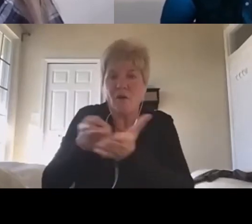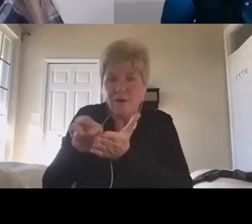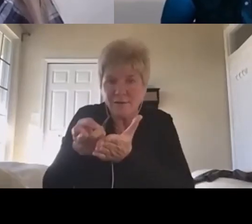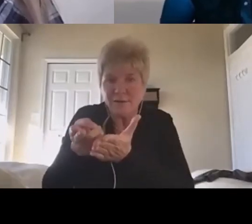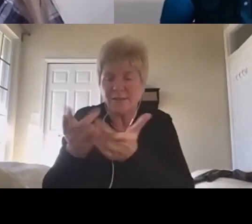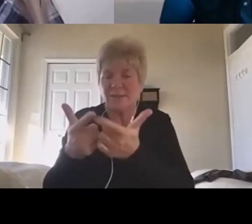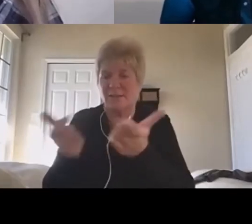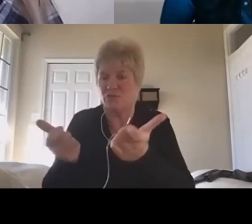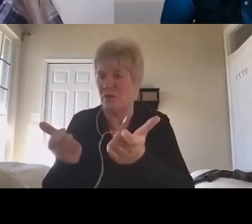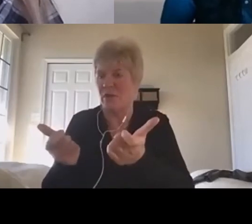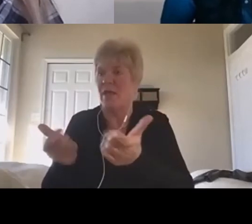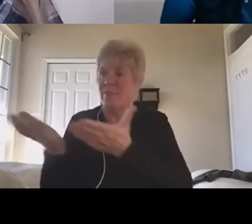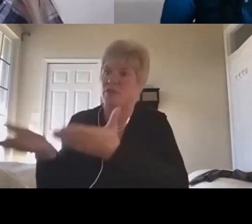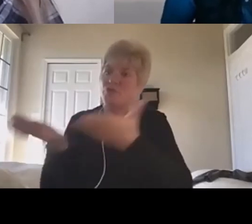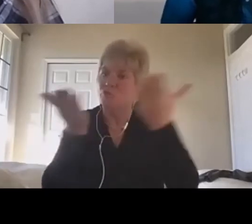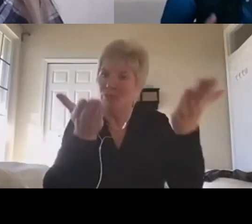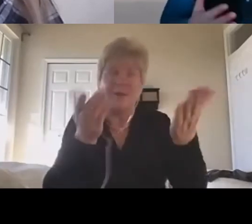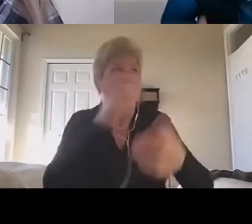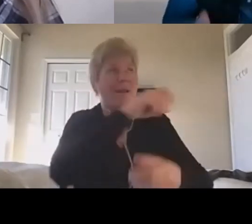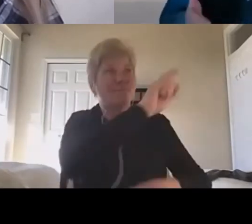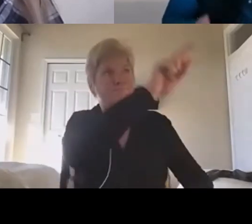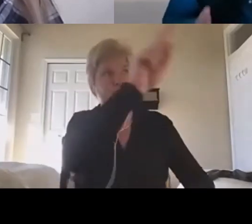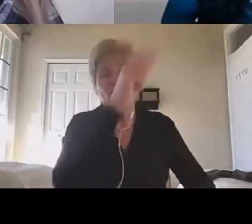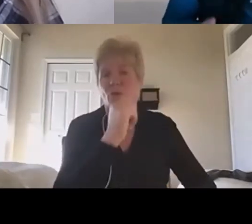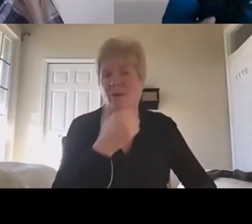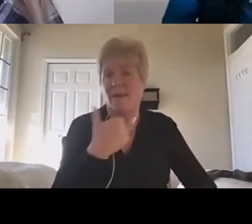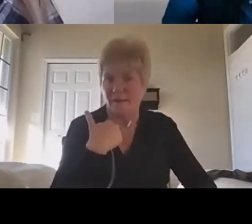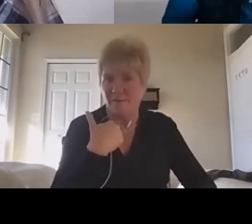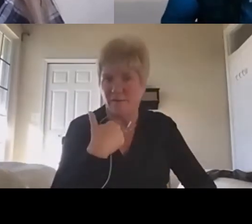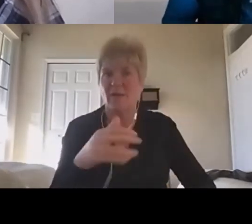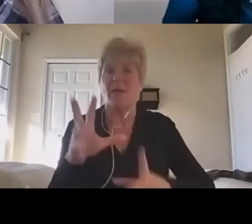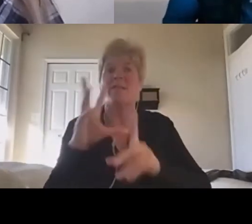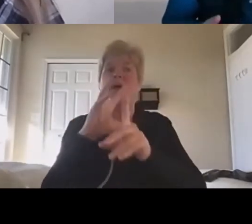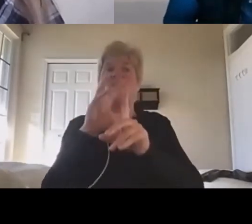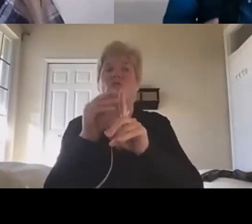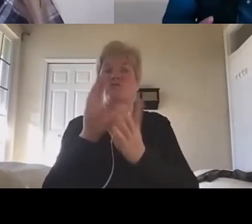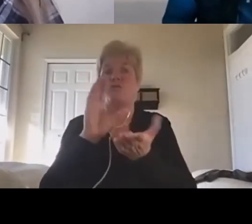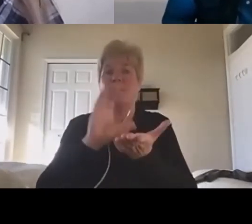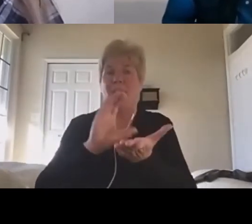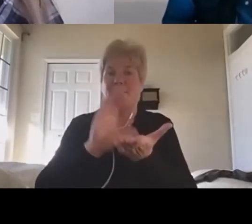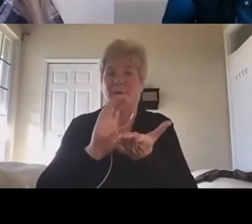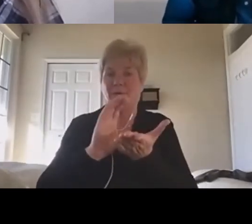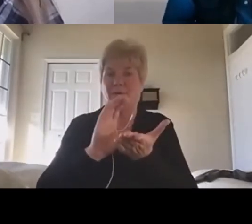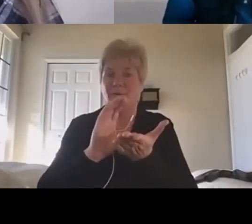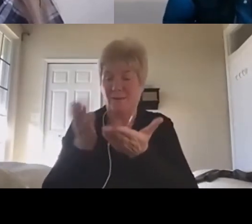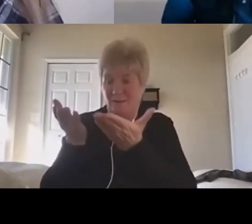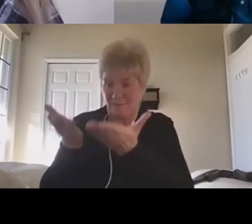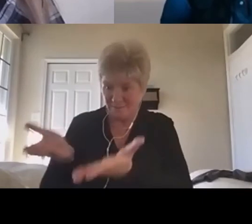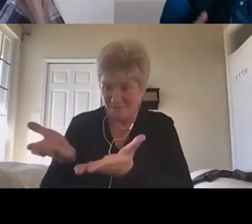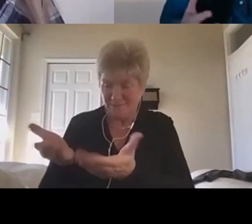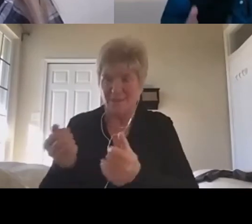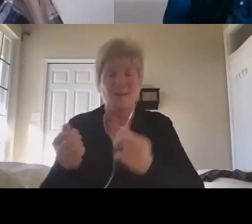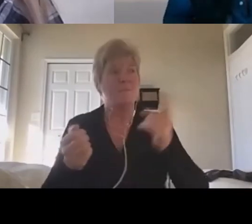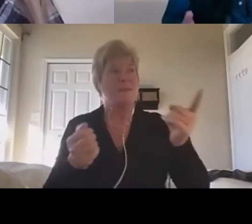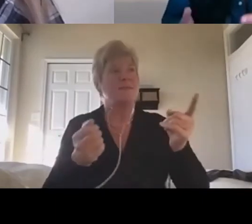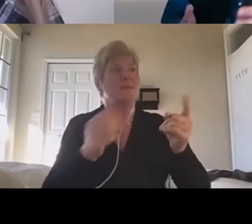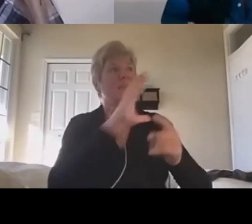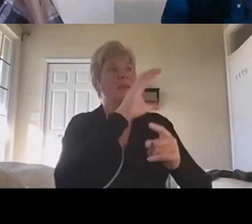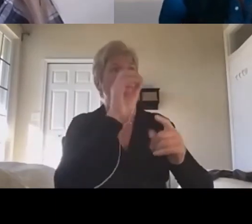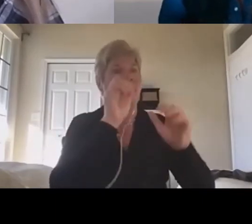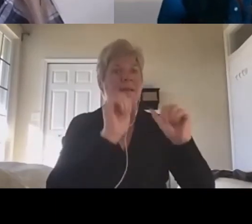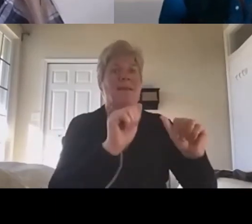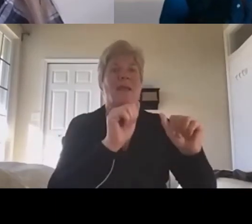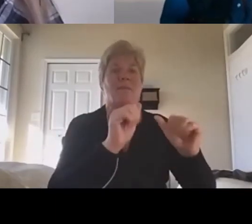I think is really important. Um, that cultural capital allows for a company to be diverse as well